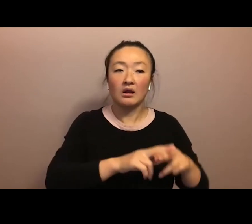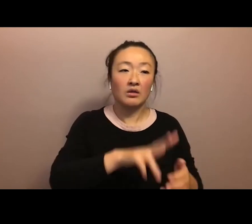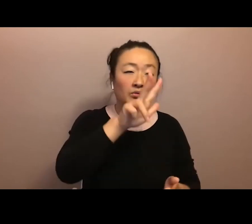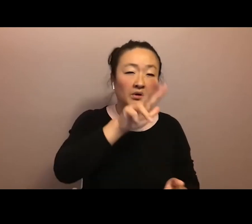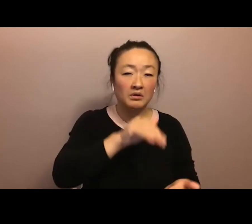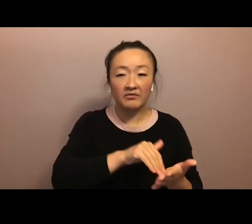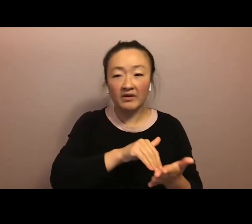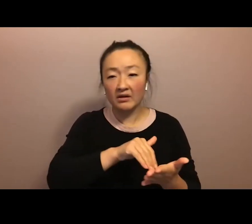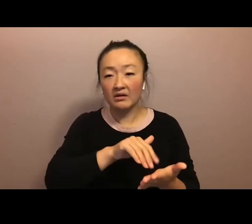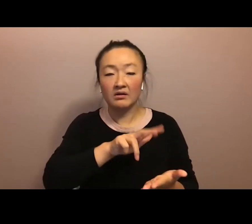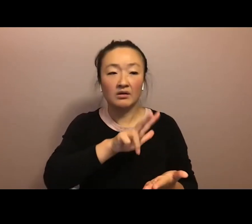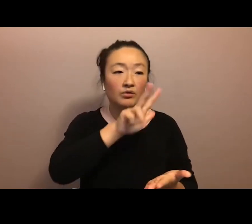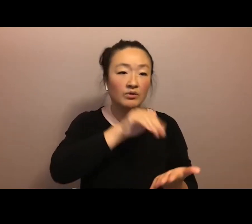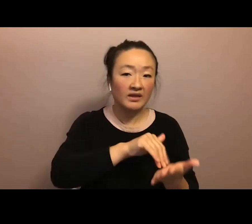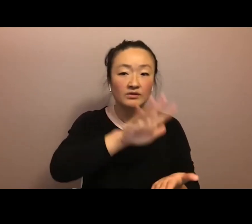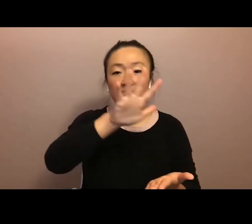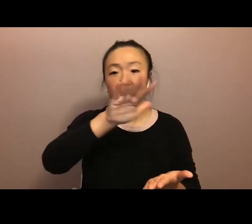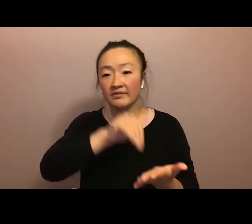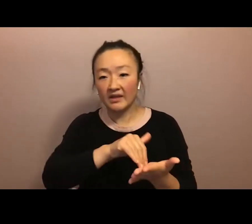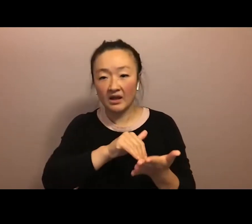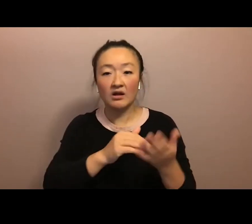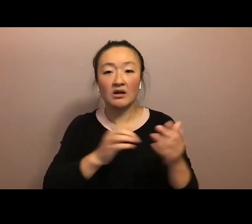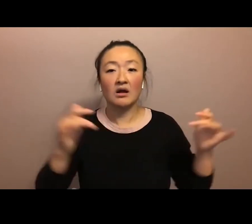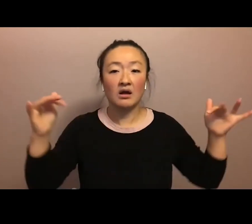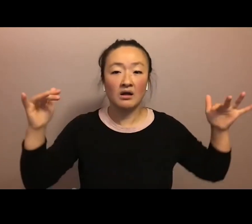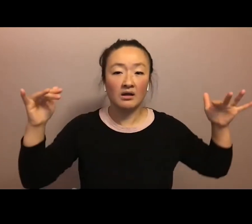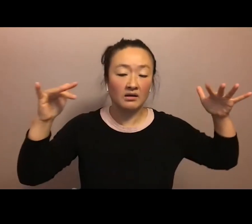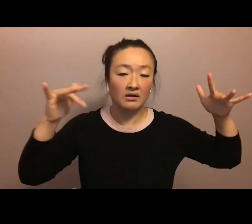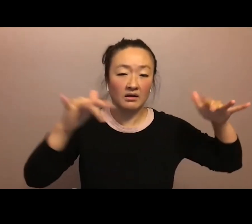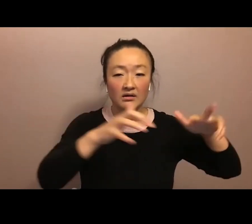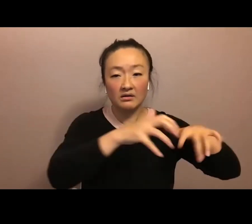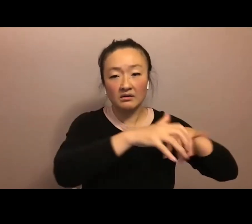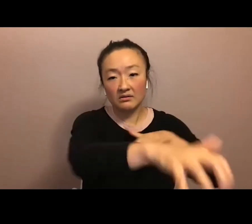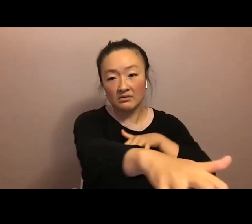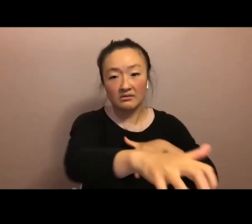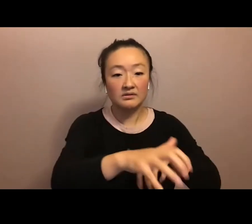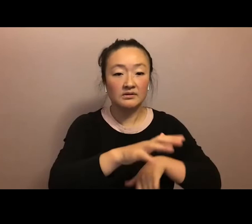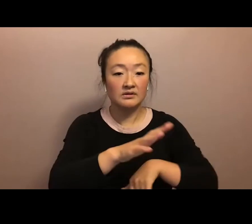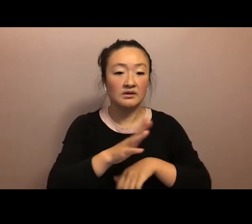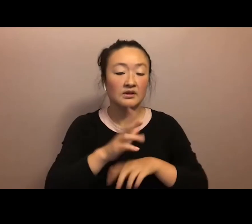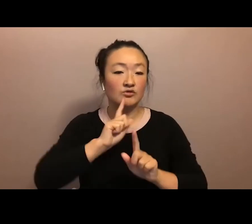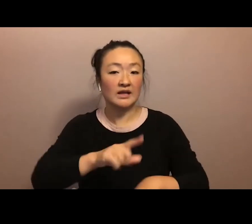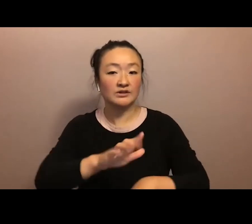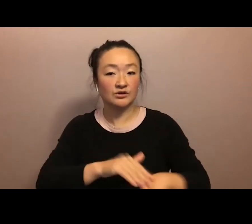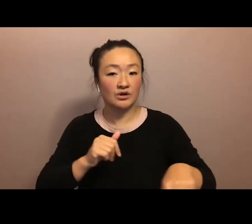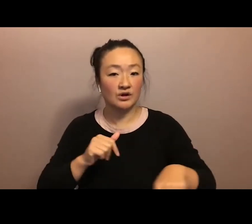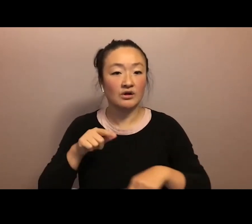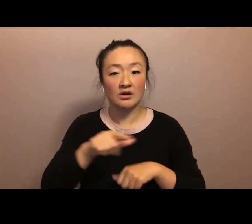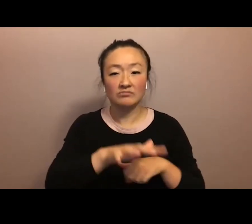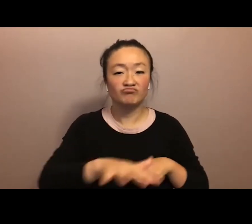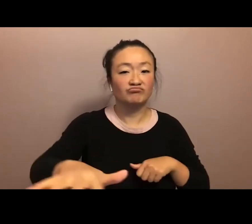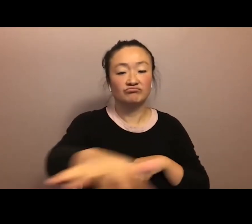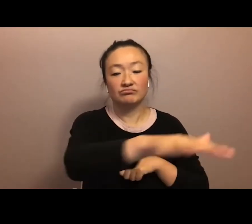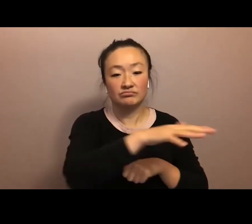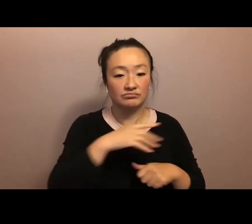kanaka and allies answered the call to kia'i our mauna. The wealth of our mauna resounded across the paya aina. Meanwhile, the